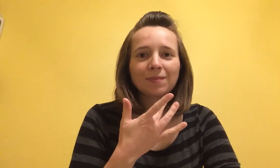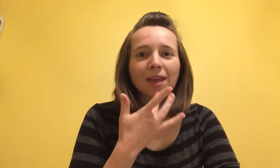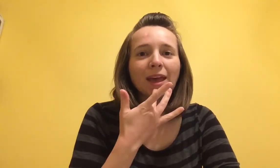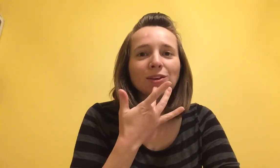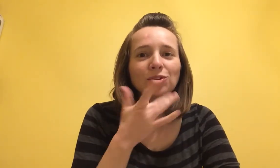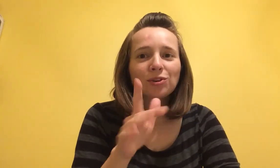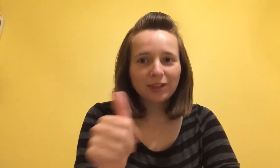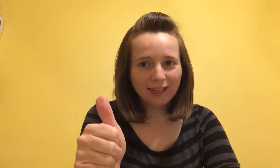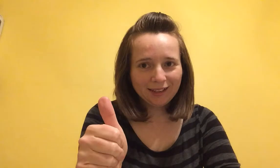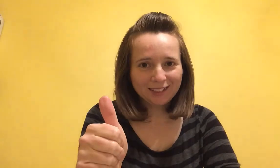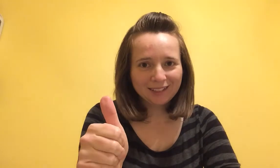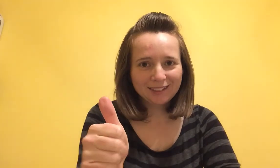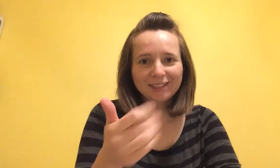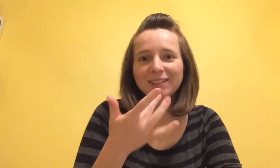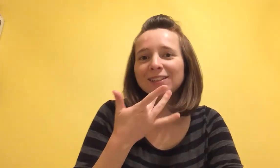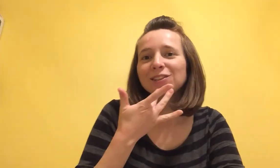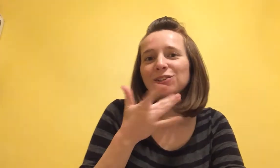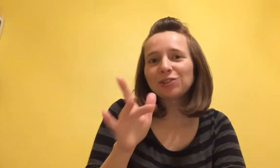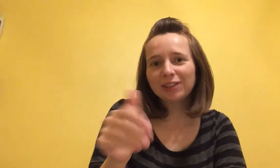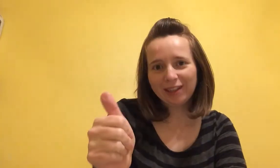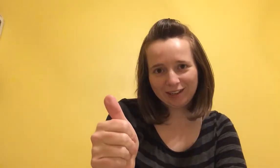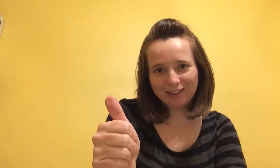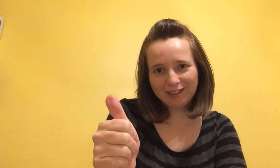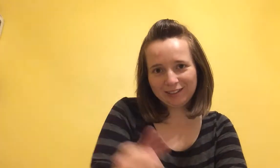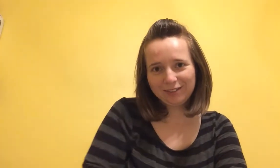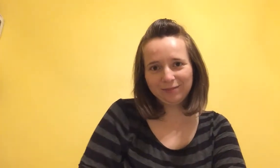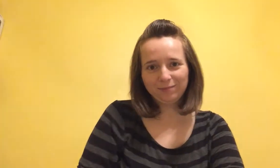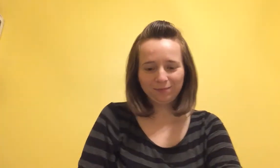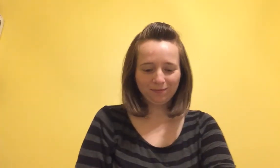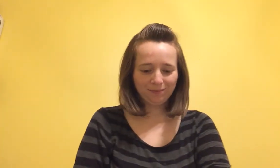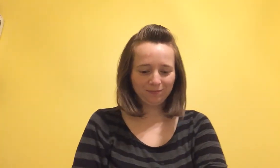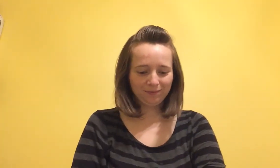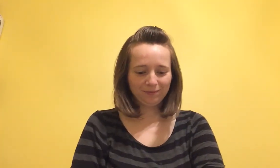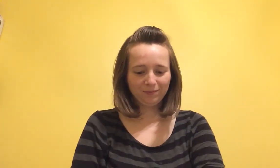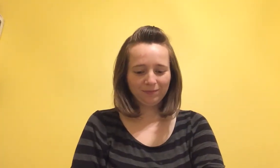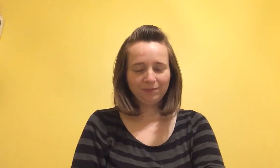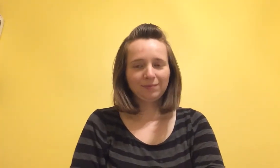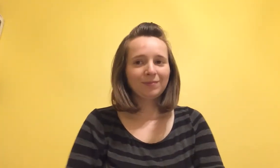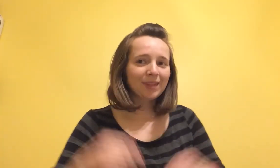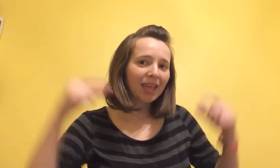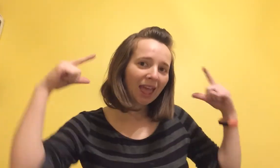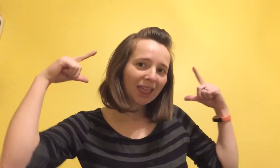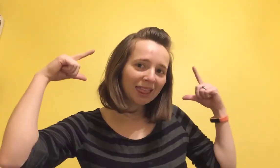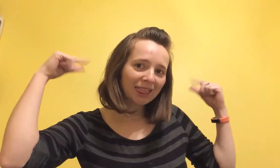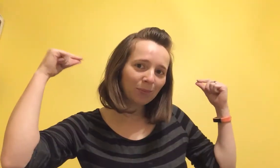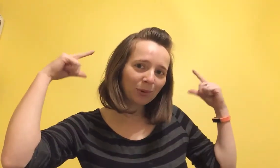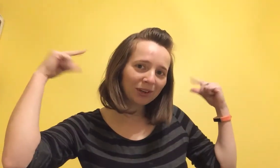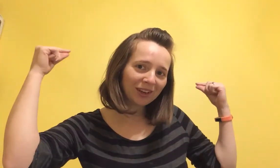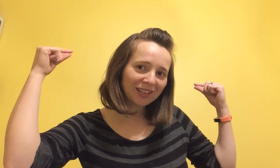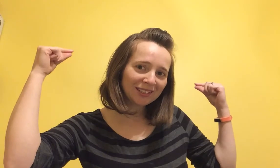good luck good luck leprechaun